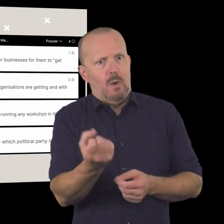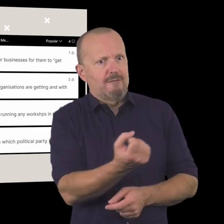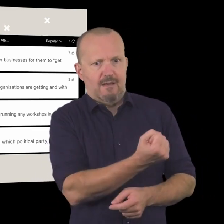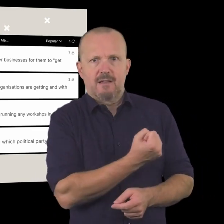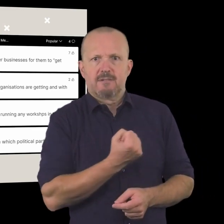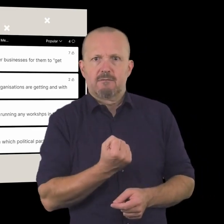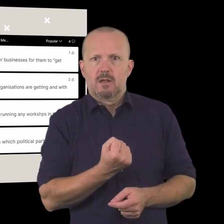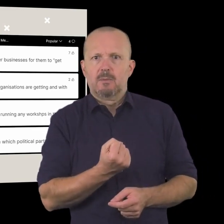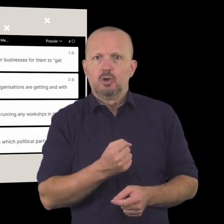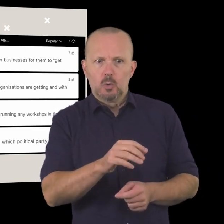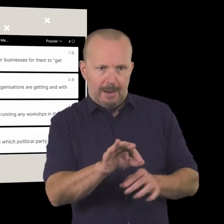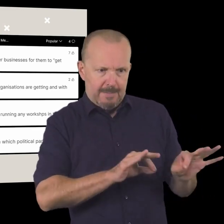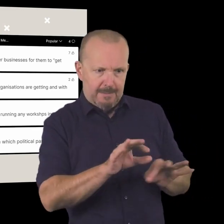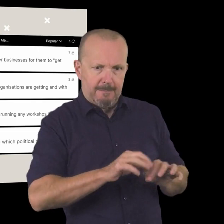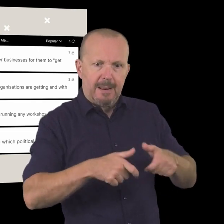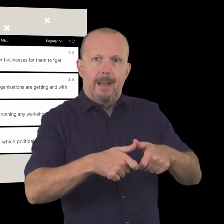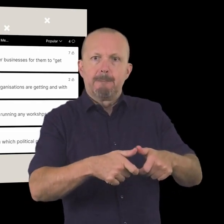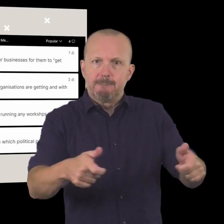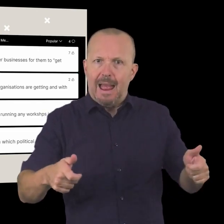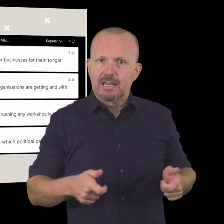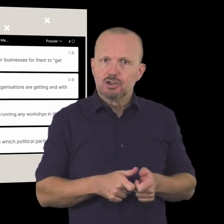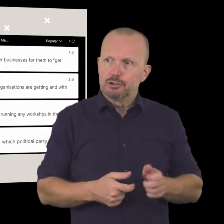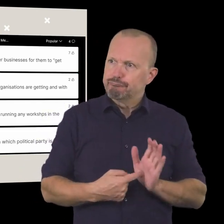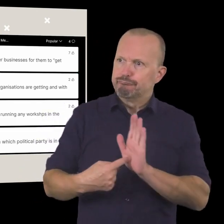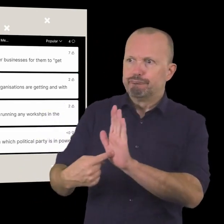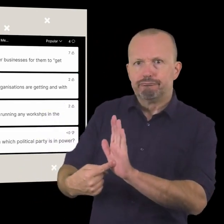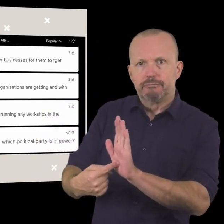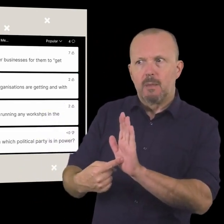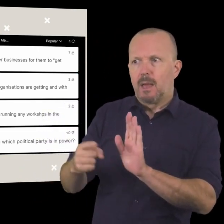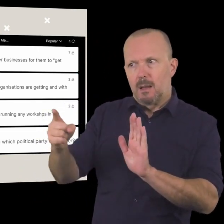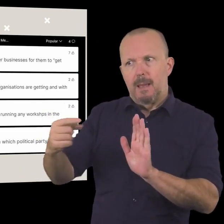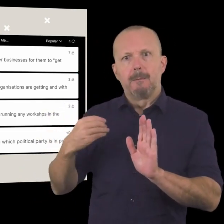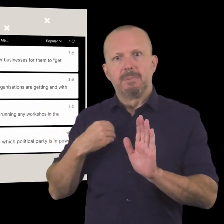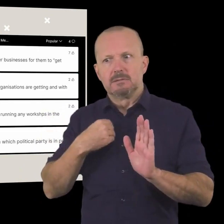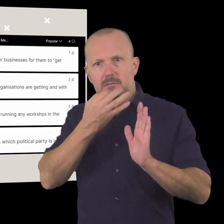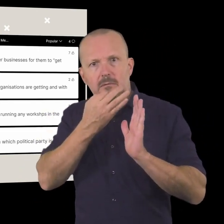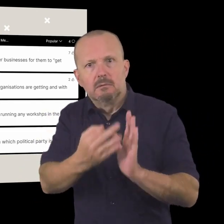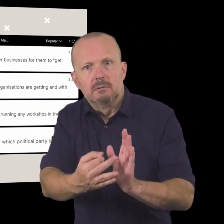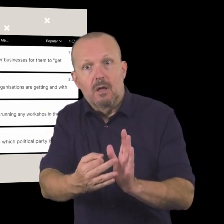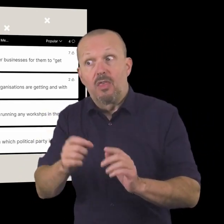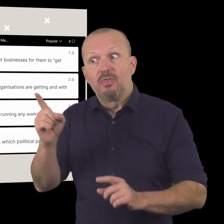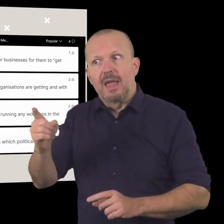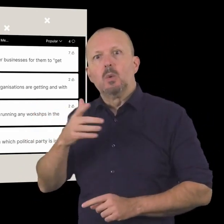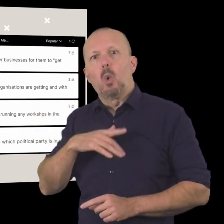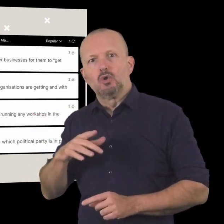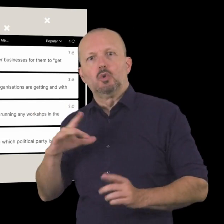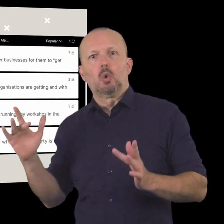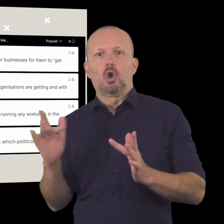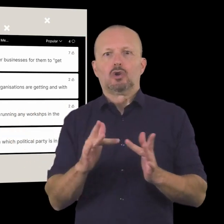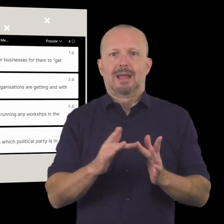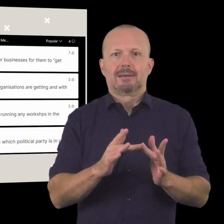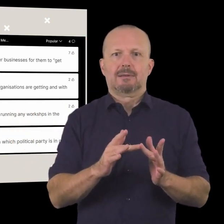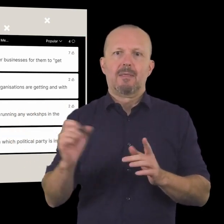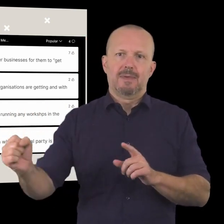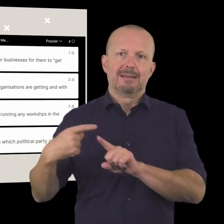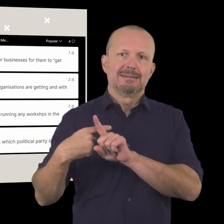that you have at your disposal that you can package up uh that will appeal to businesses in terms of their opportunity to connect